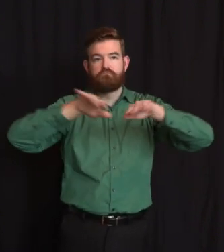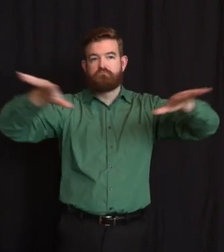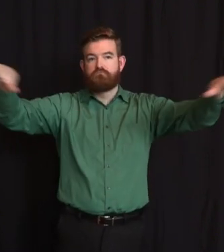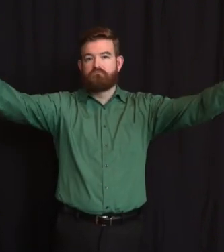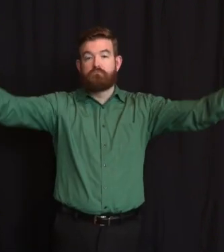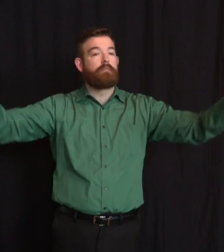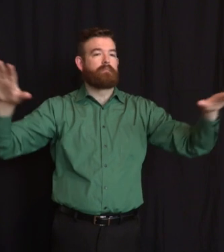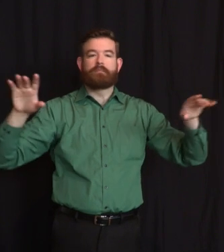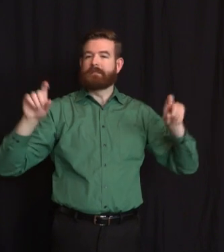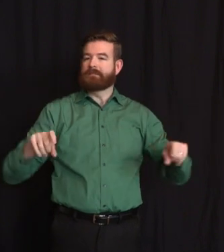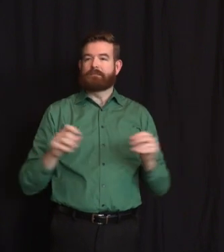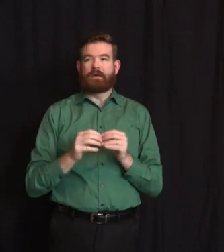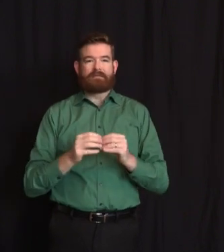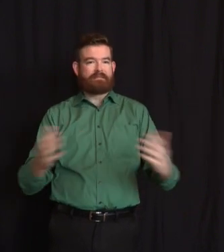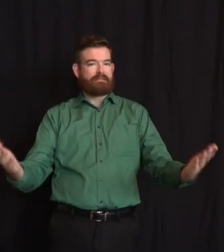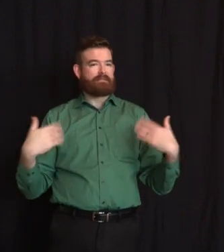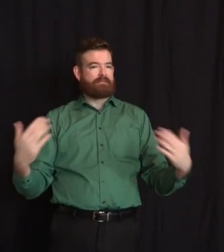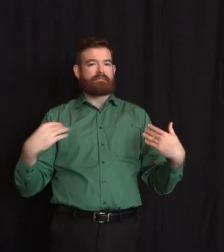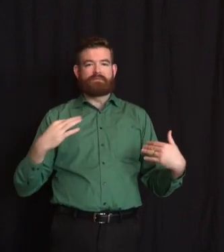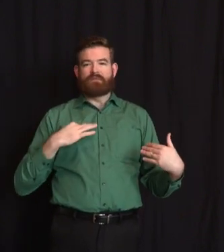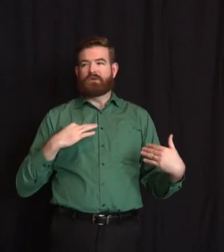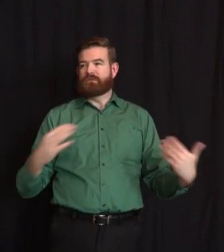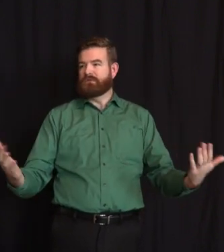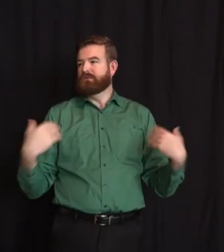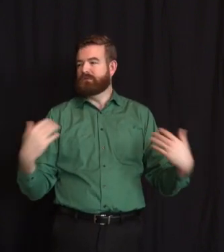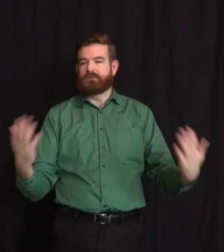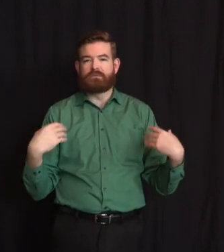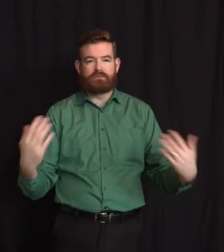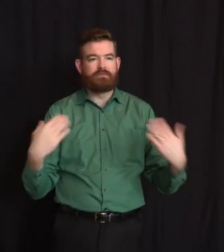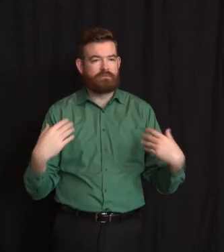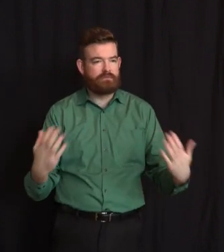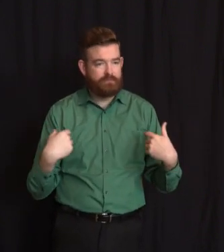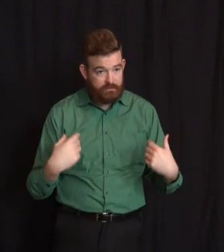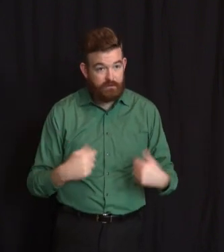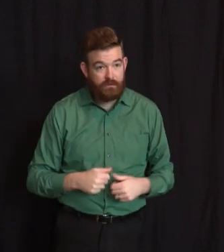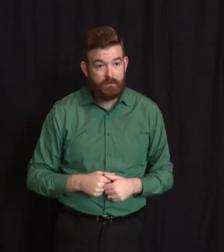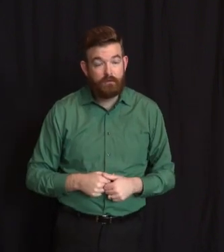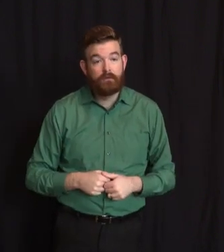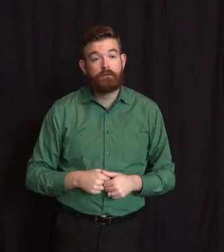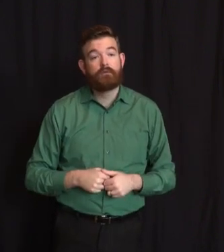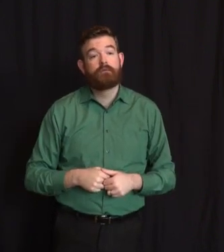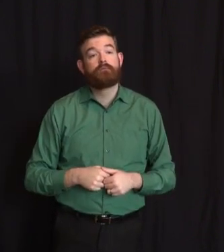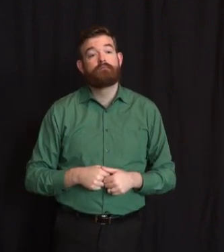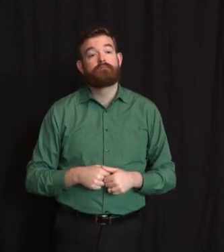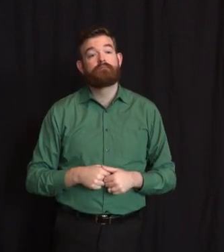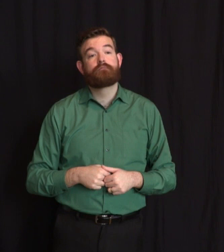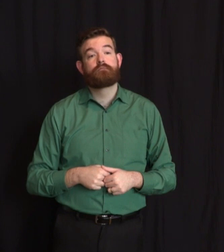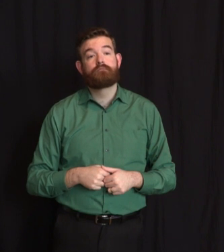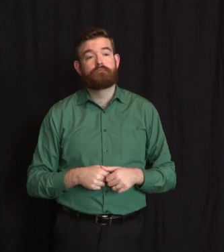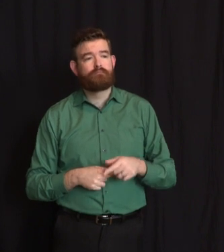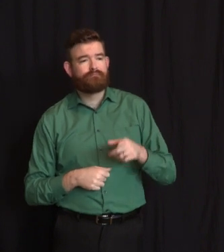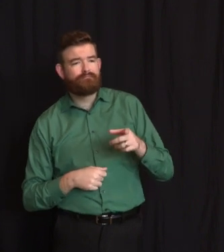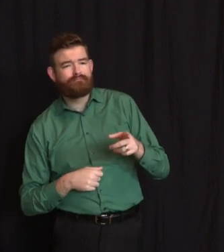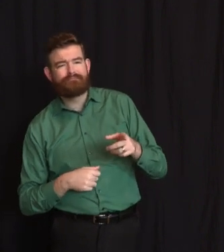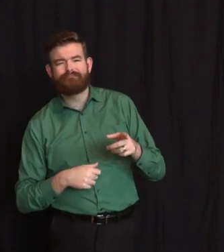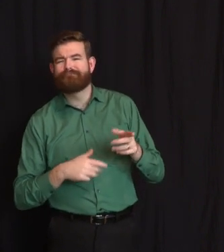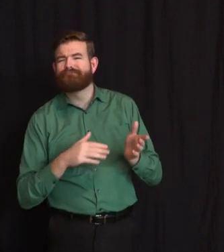a new page for all of you who are not medical professionals, but wish to volunteer your time and efforts in other ways.